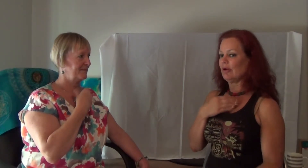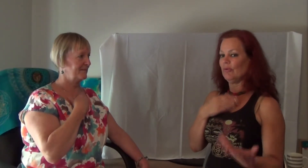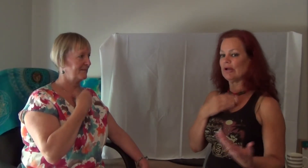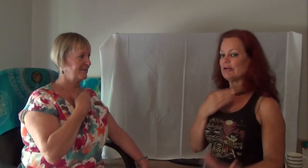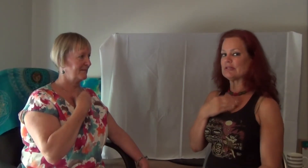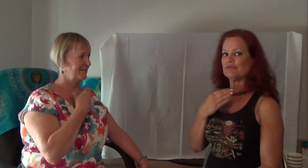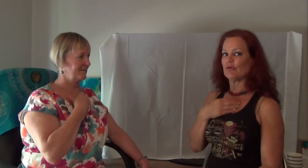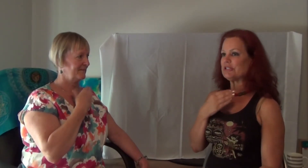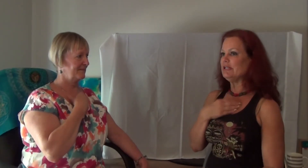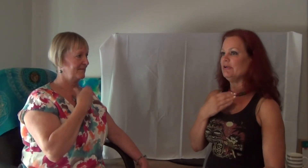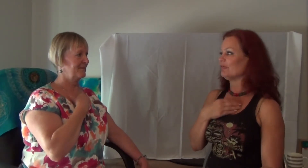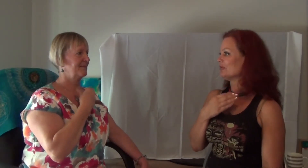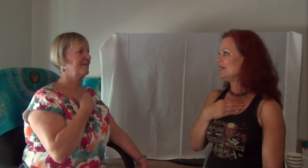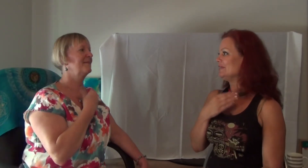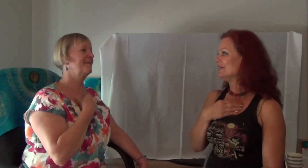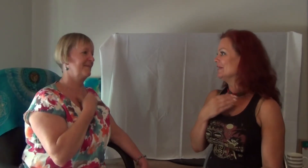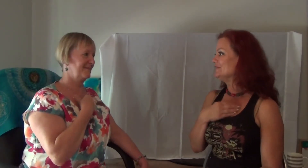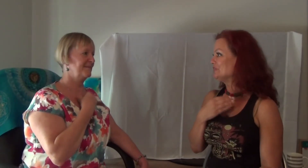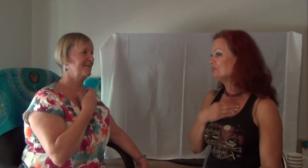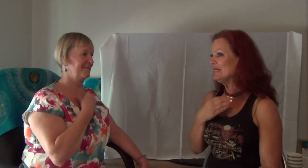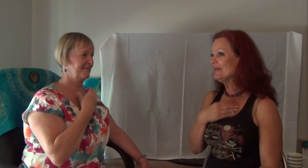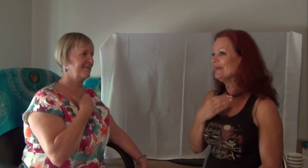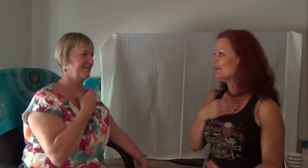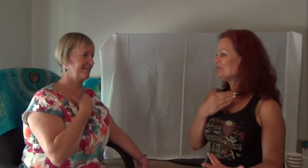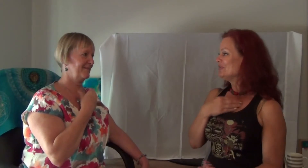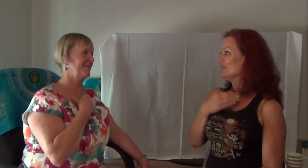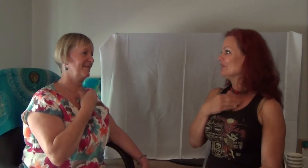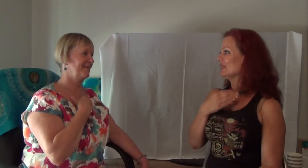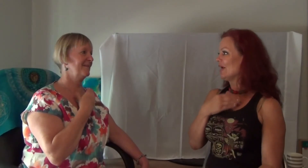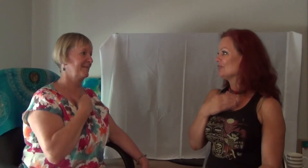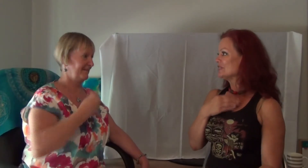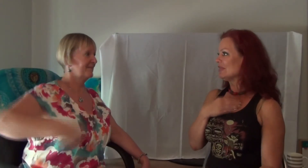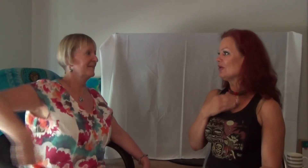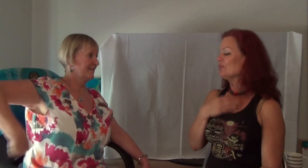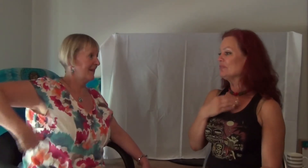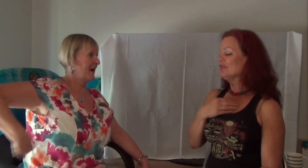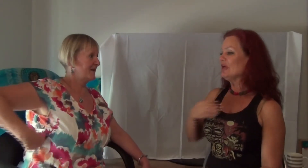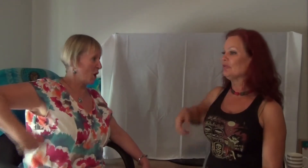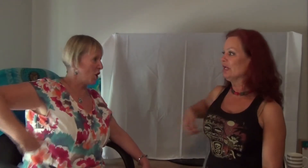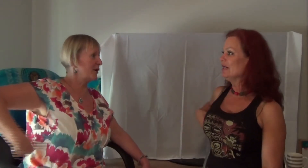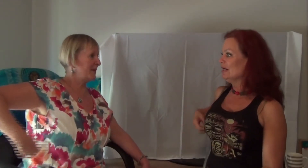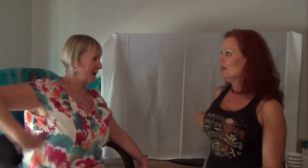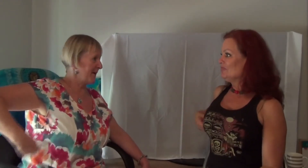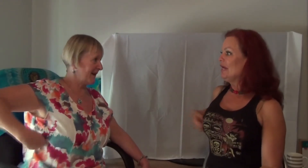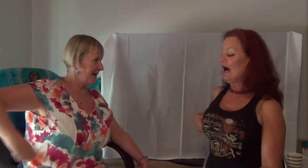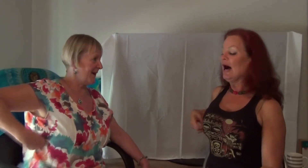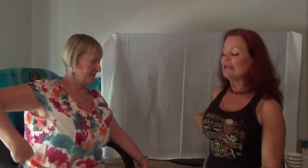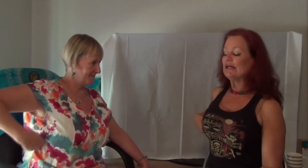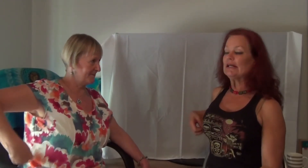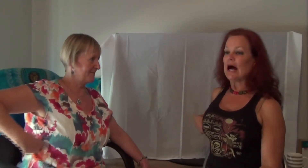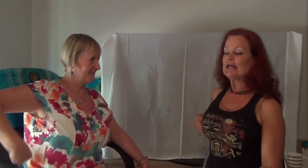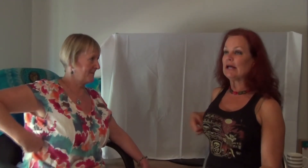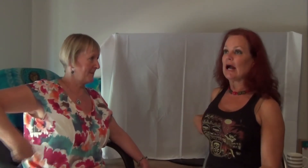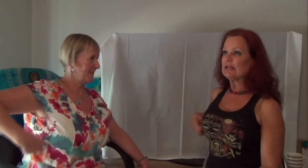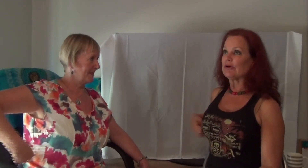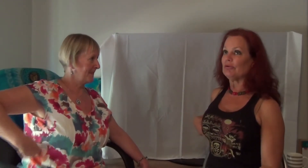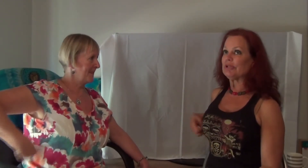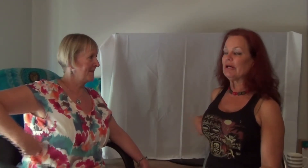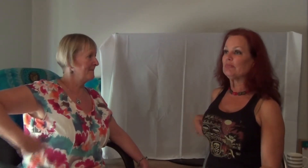what good is a 14 year old kid going to do me? You know like on the slope. I told him to go. Yeah I did. I told him